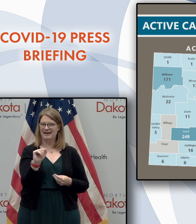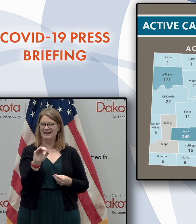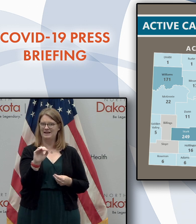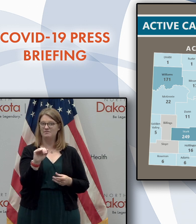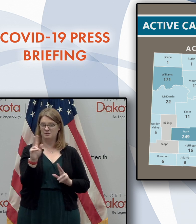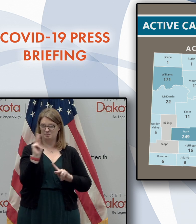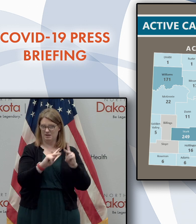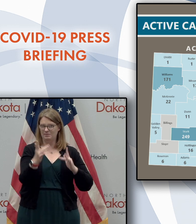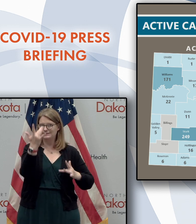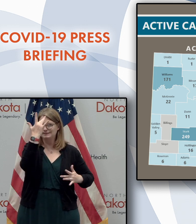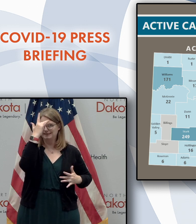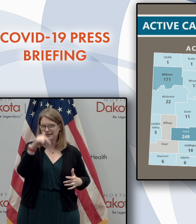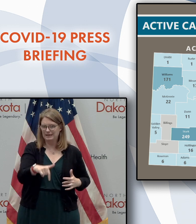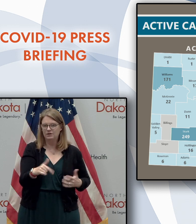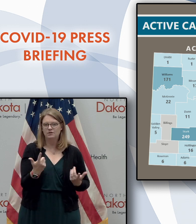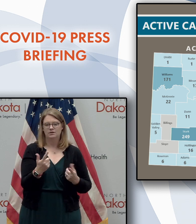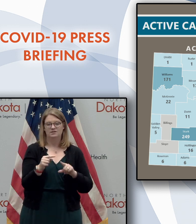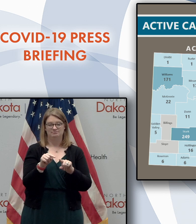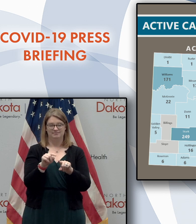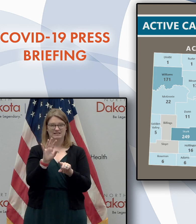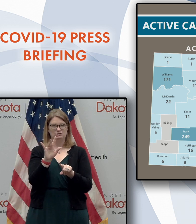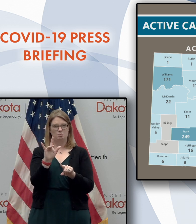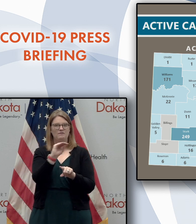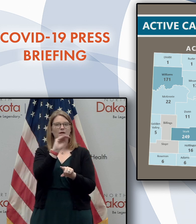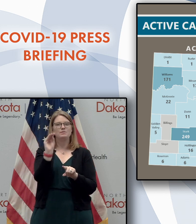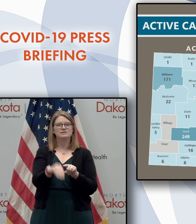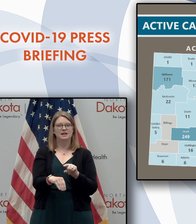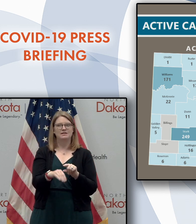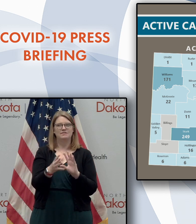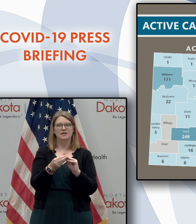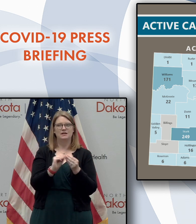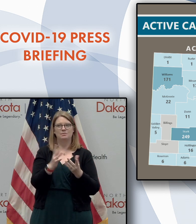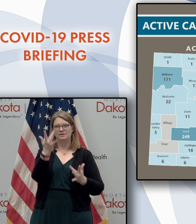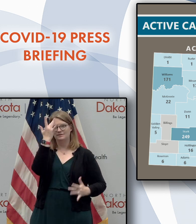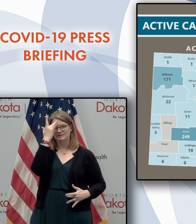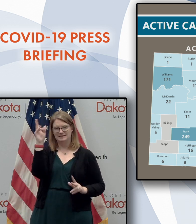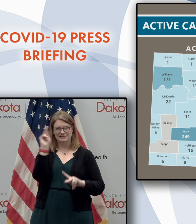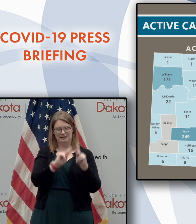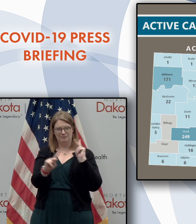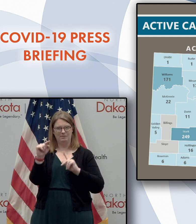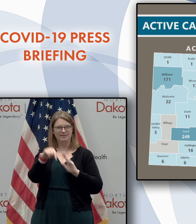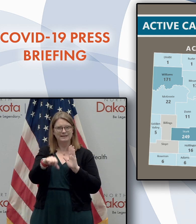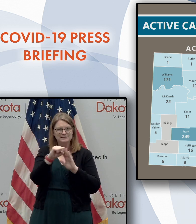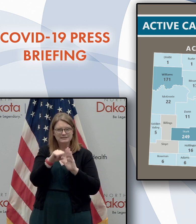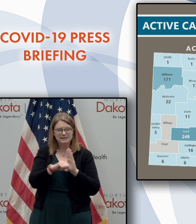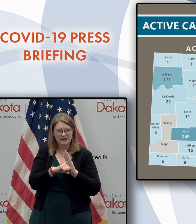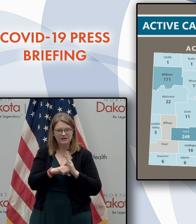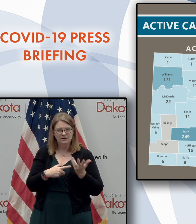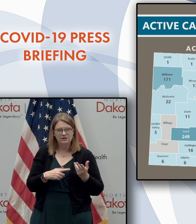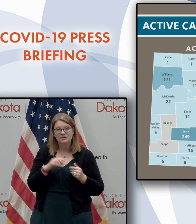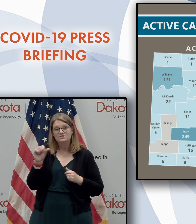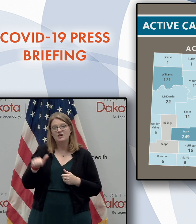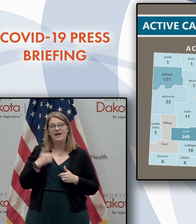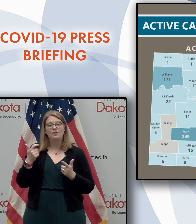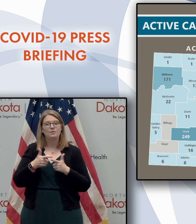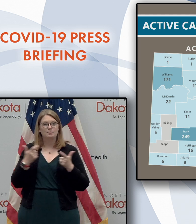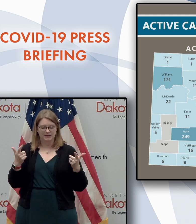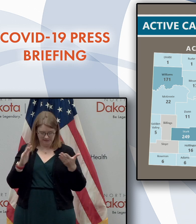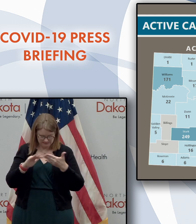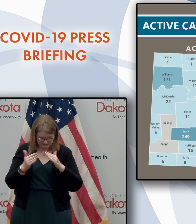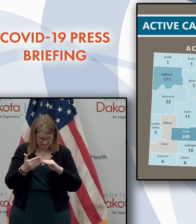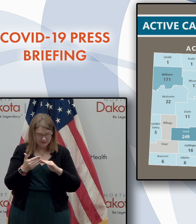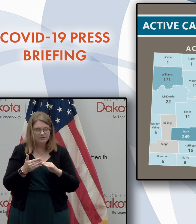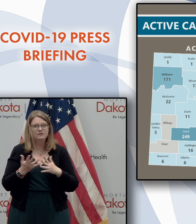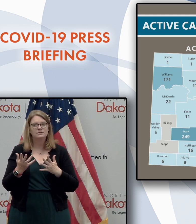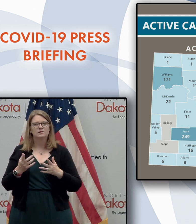cases here. That's 25% of the active cases in the state approximately. But other large metros as it often